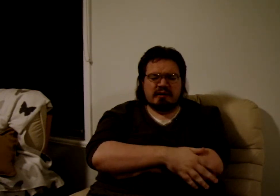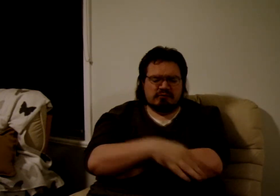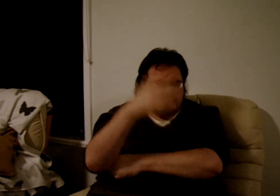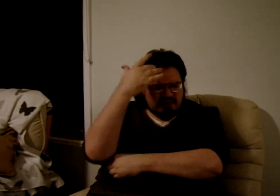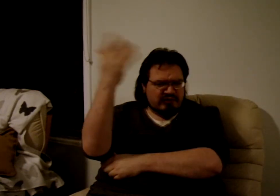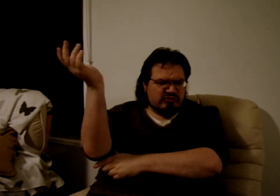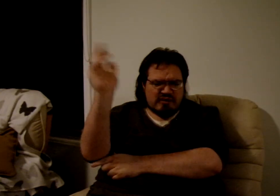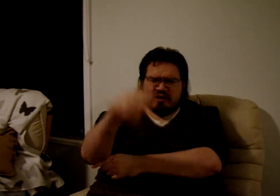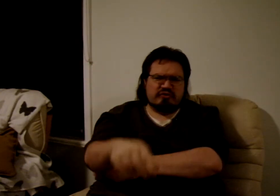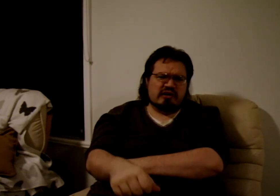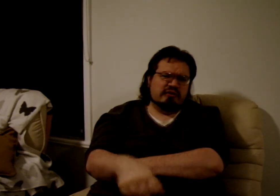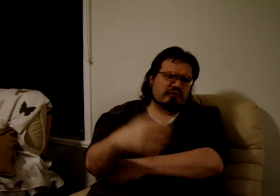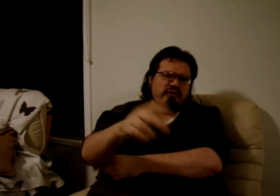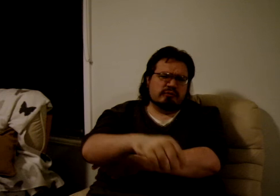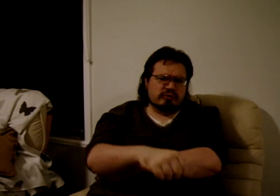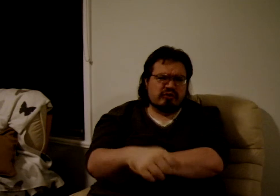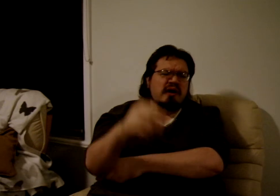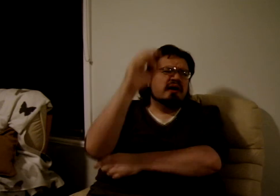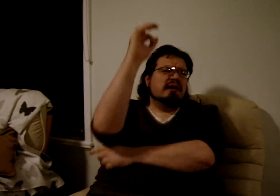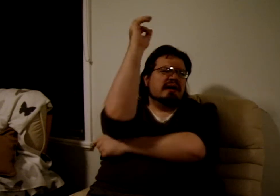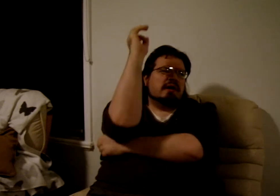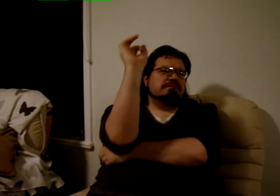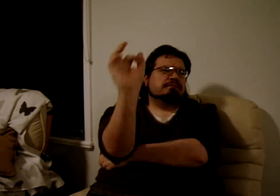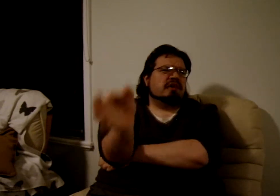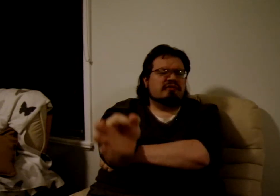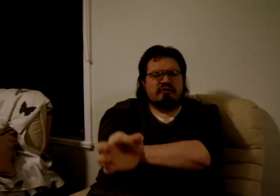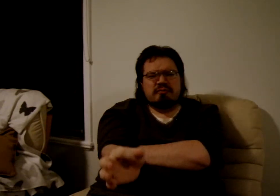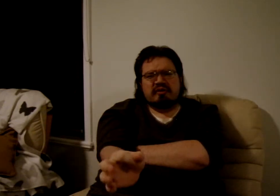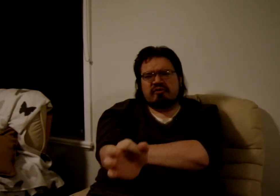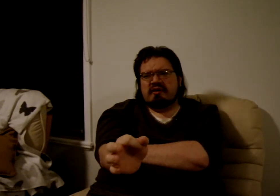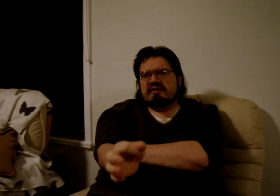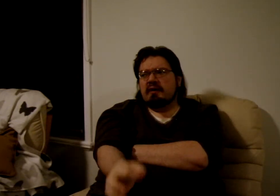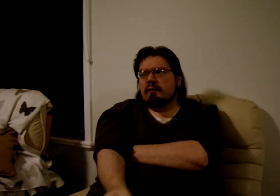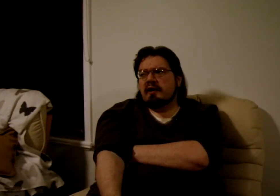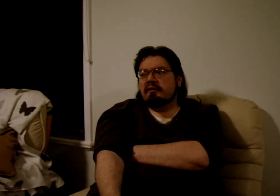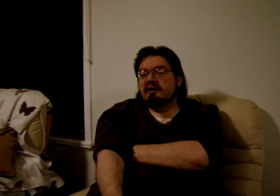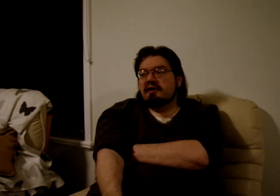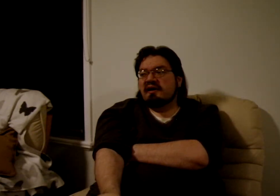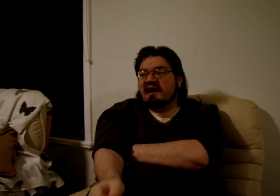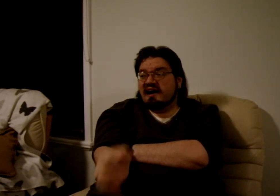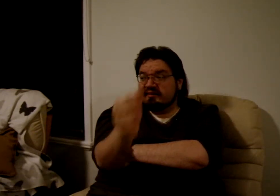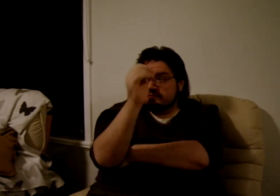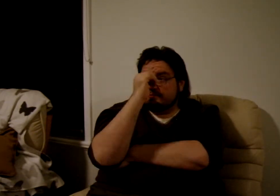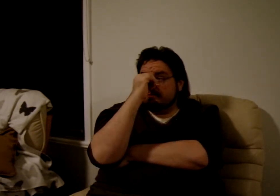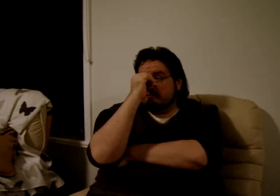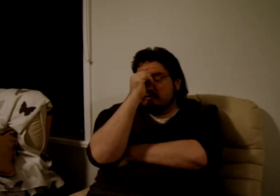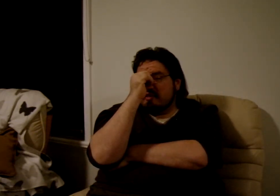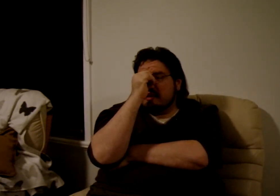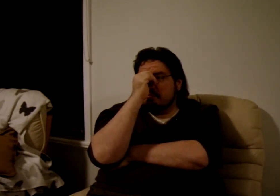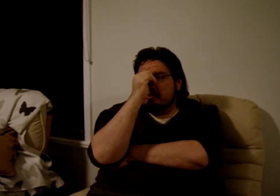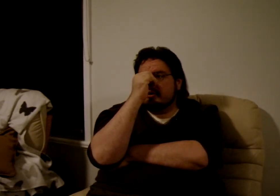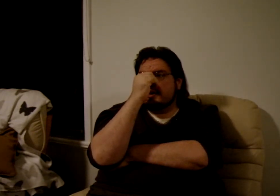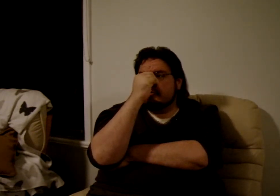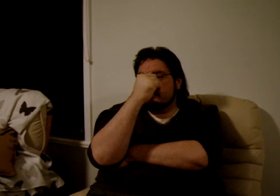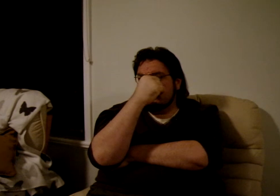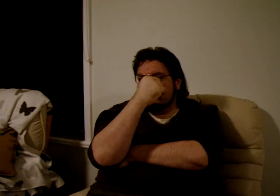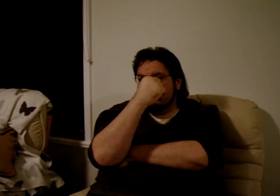or whatever the Japanese title is, I've forgotten watch. Anyway, if you put in something like that where the ability for you to look